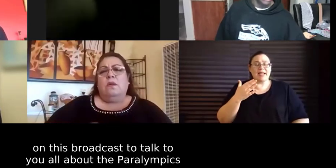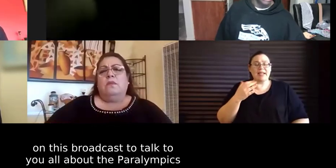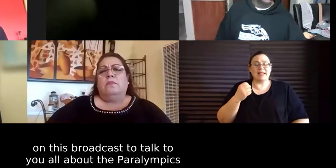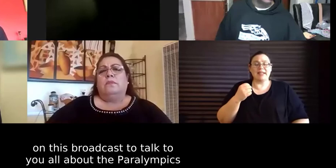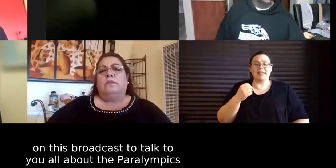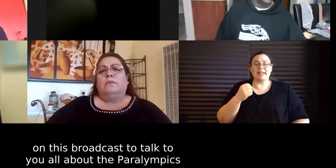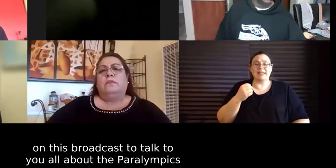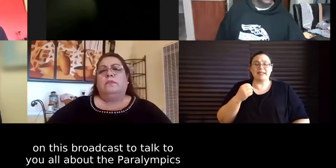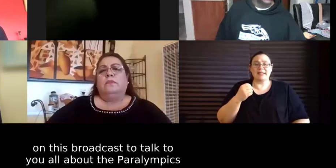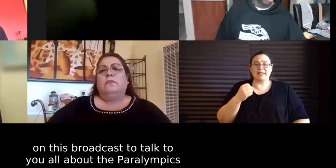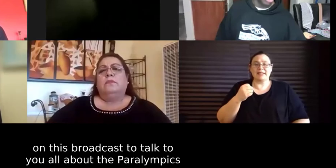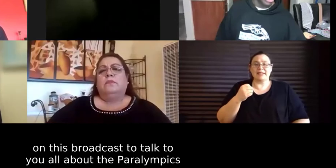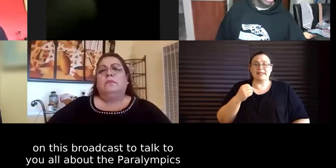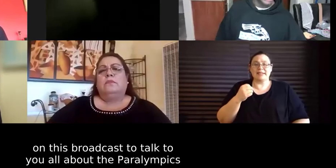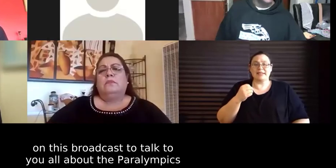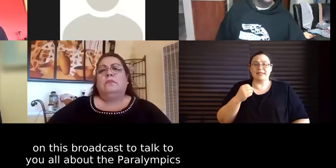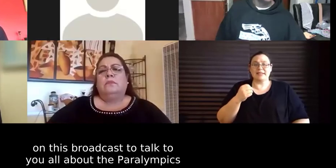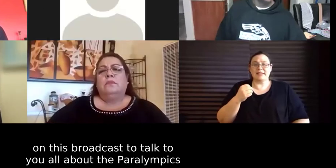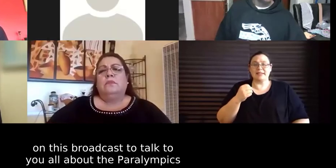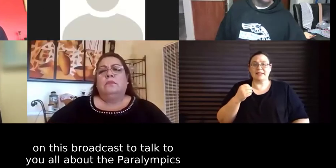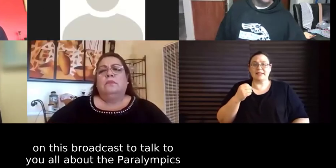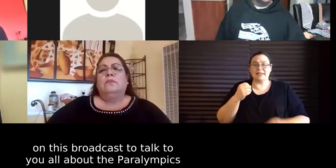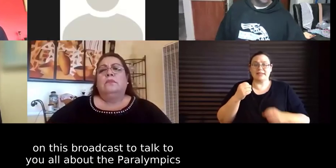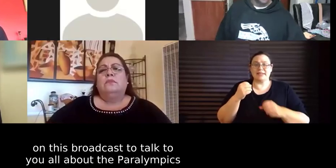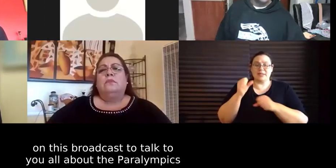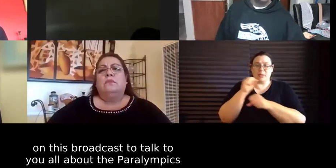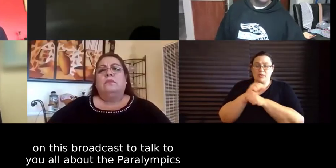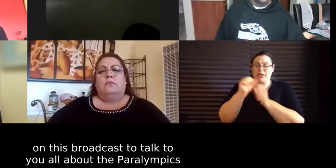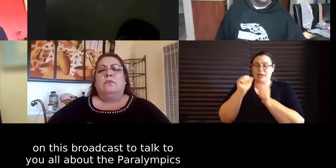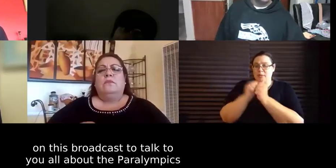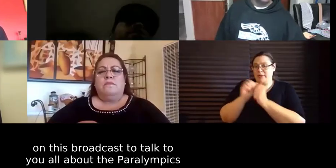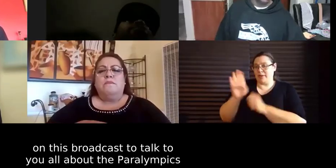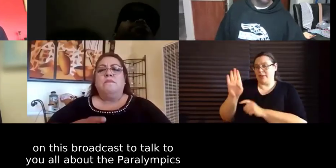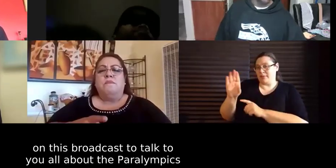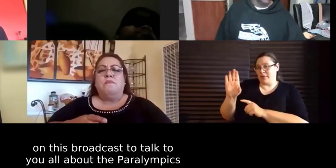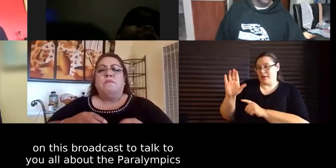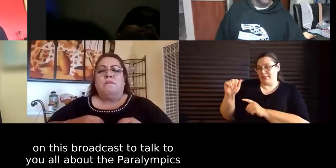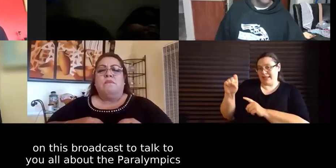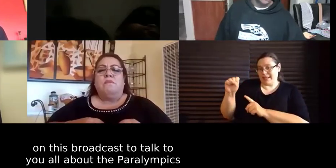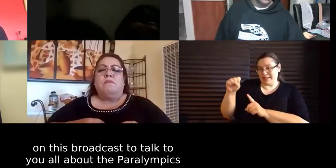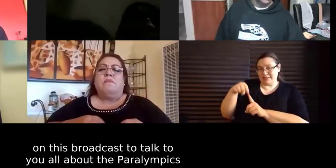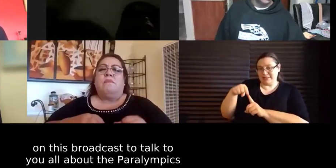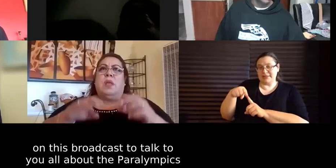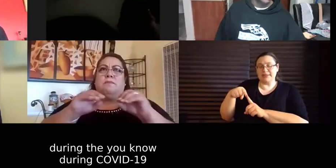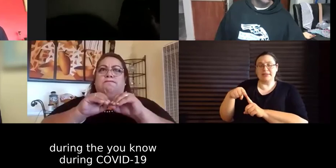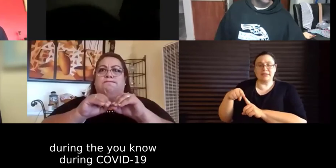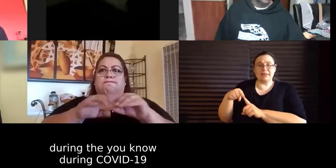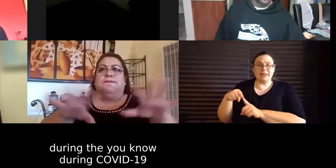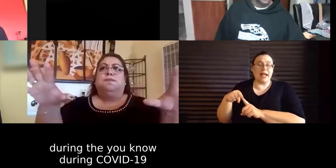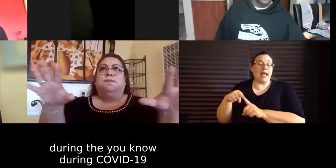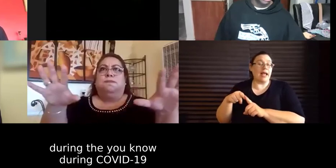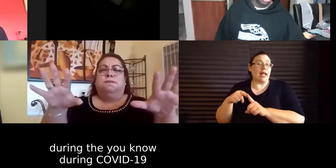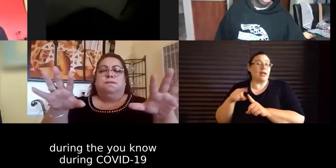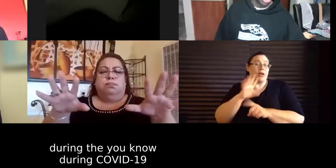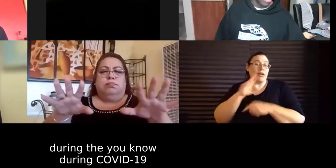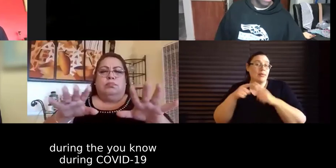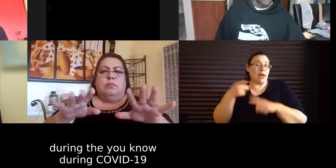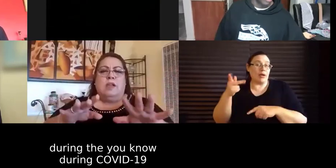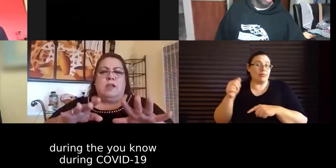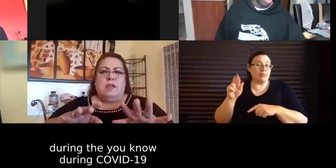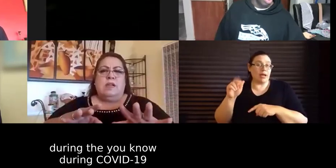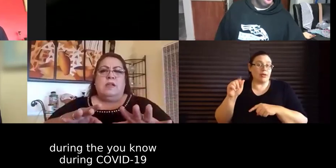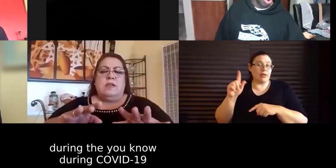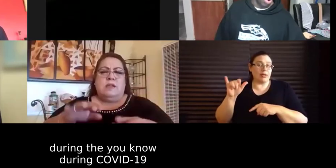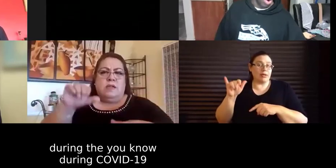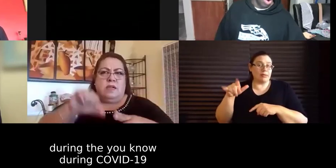on through this broadcast and really talked about you know the phoenix during the um